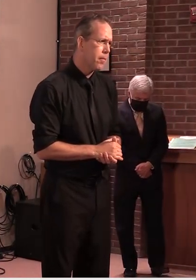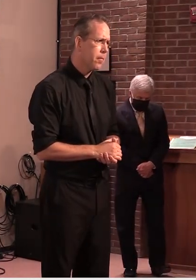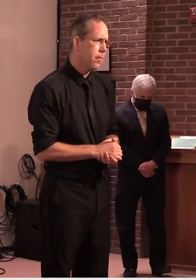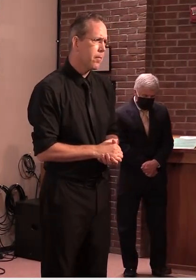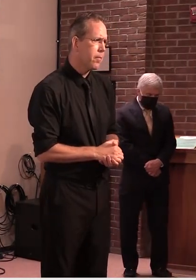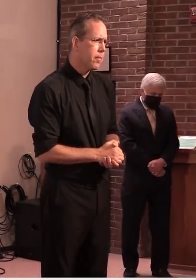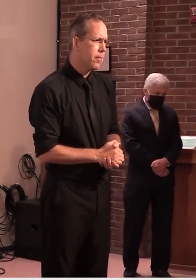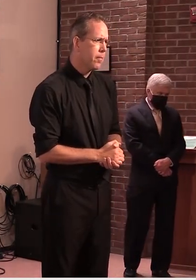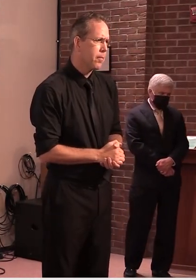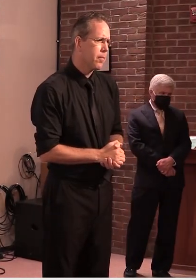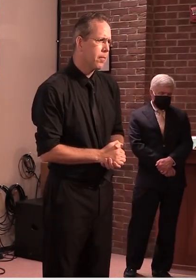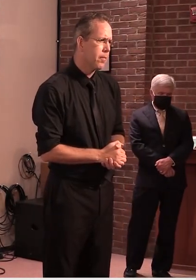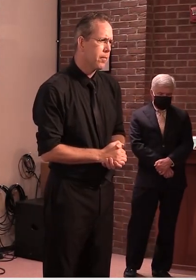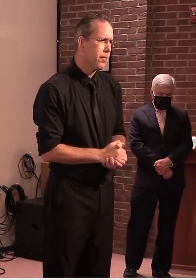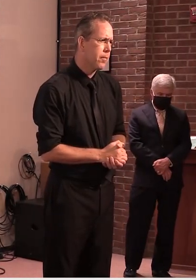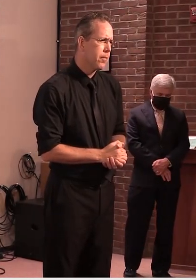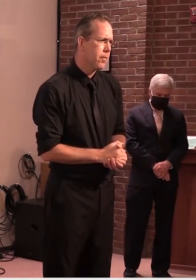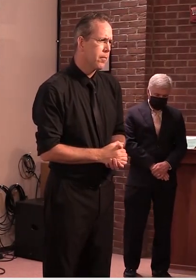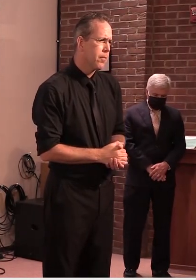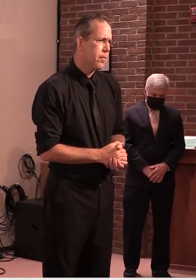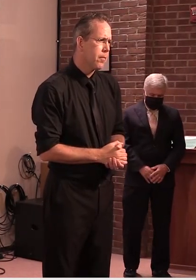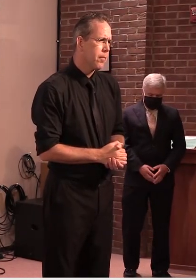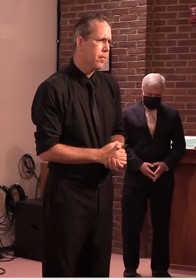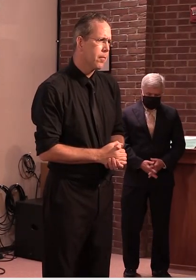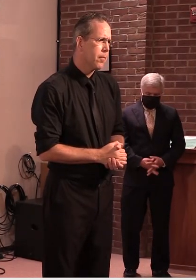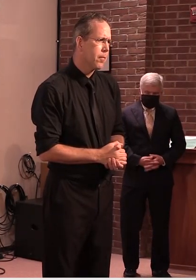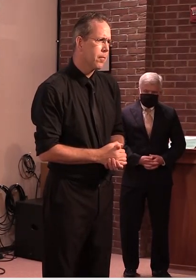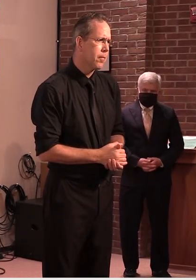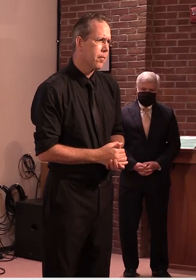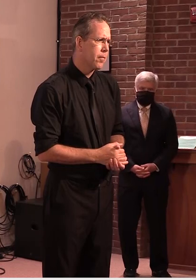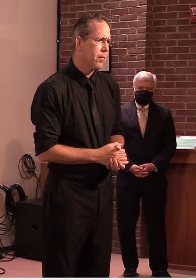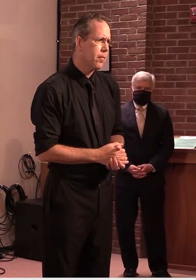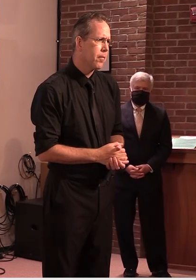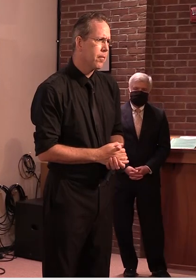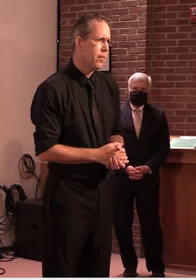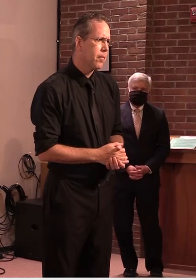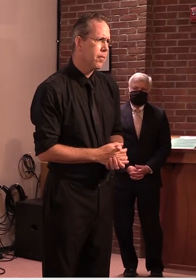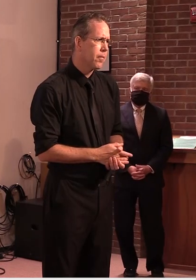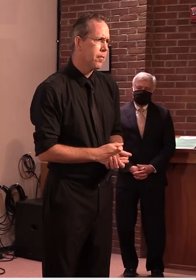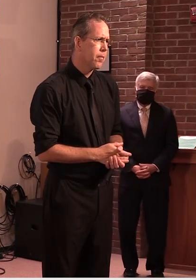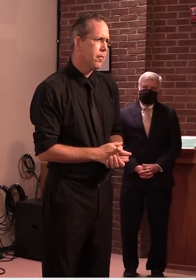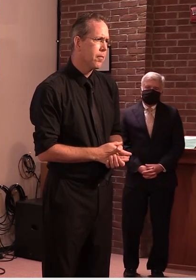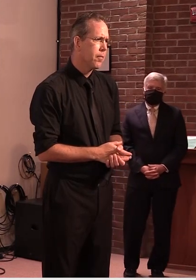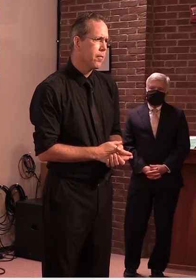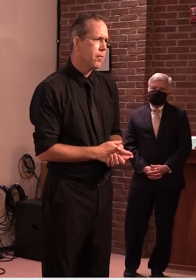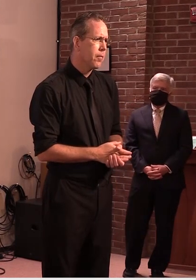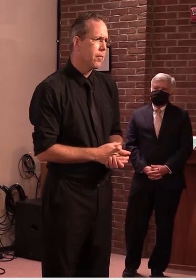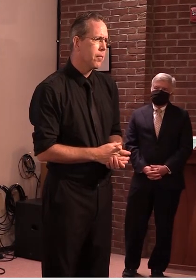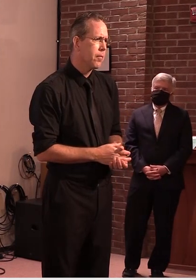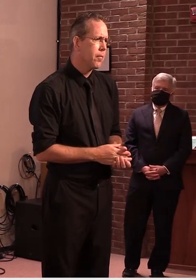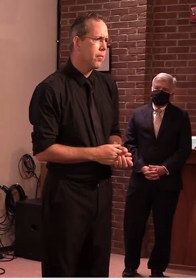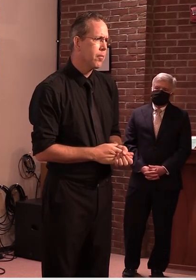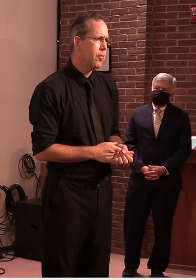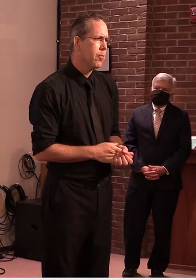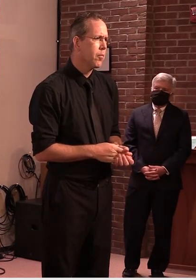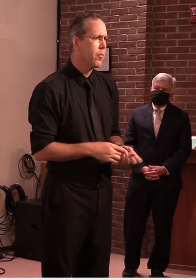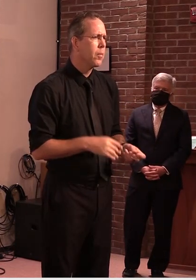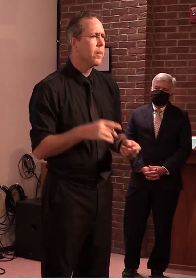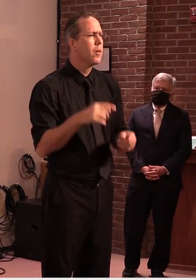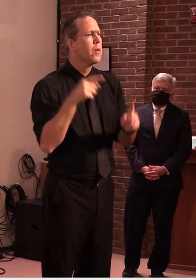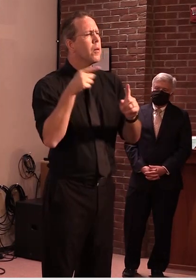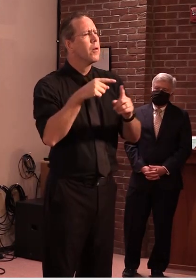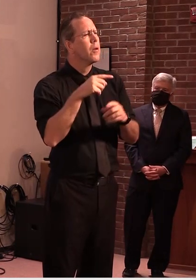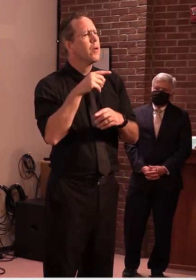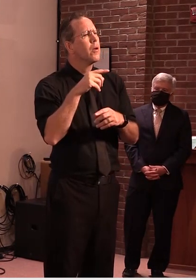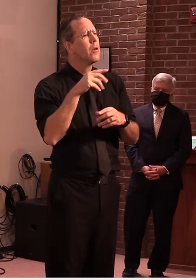school sports and recreational leagues the same just wondering if you could give a response to that and i know the governor mentioned